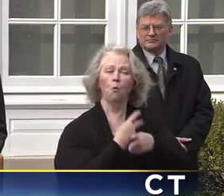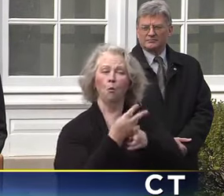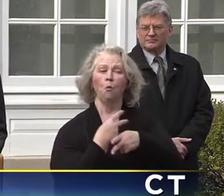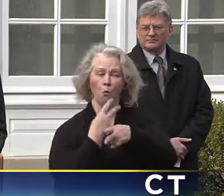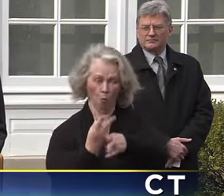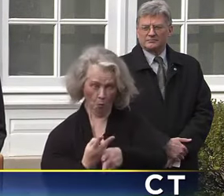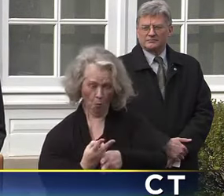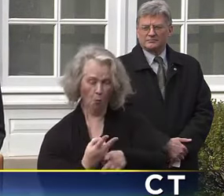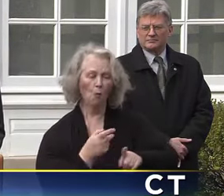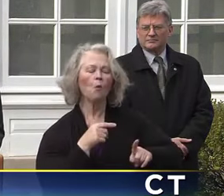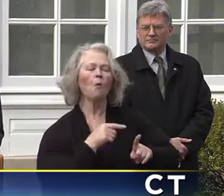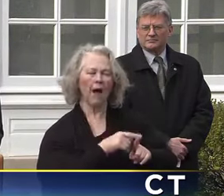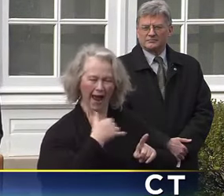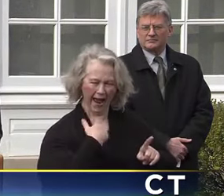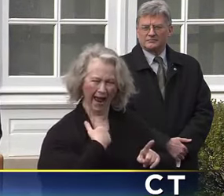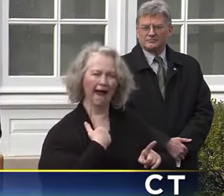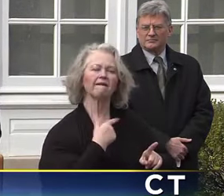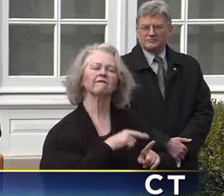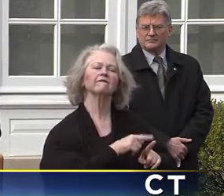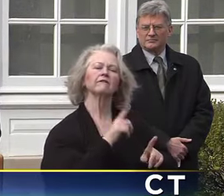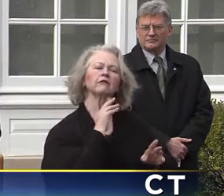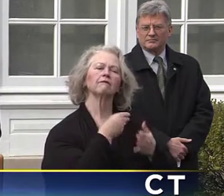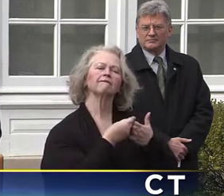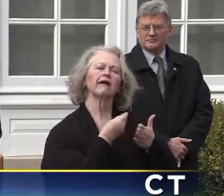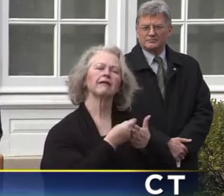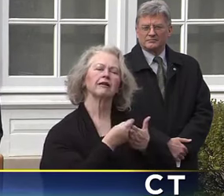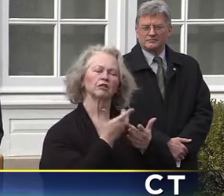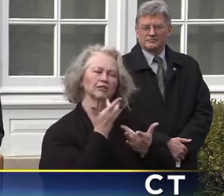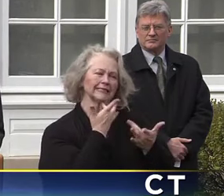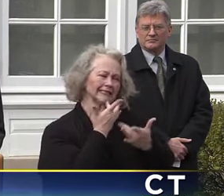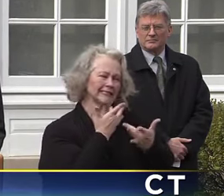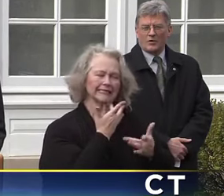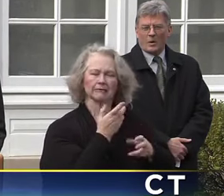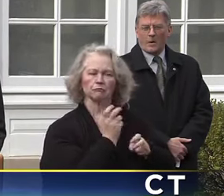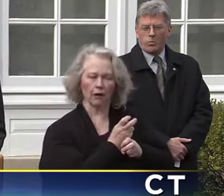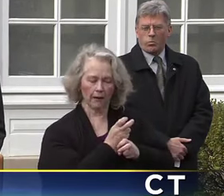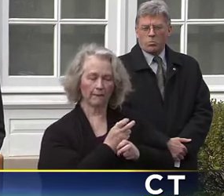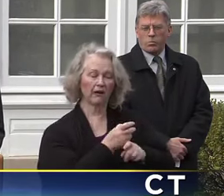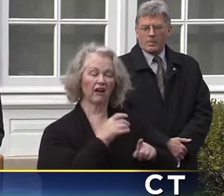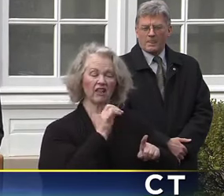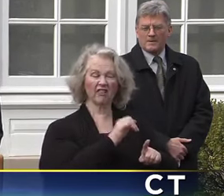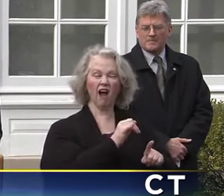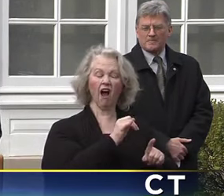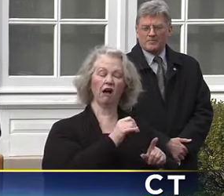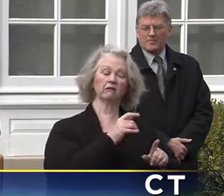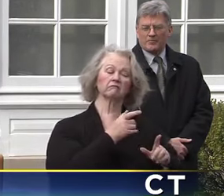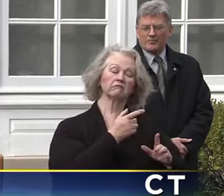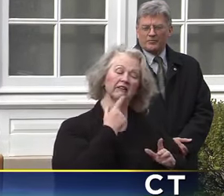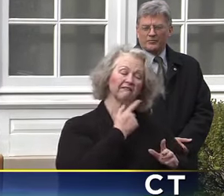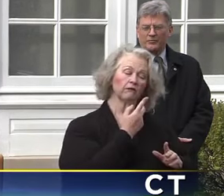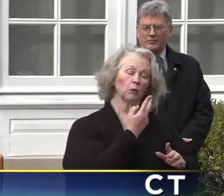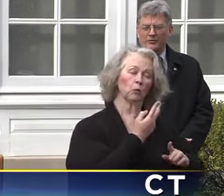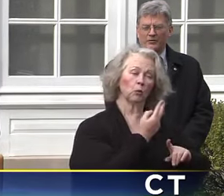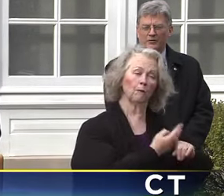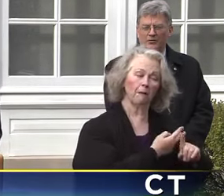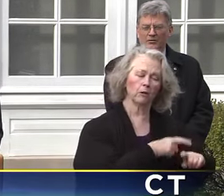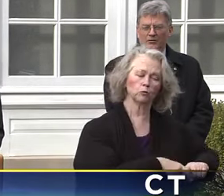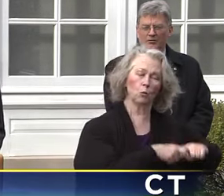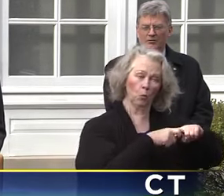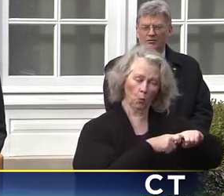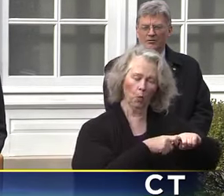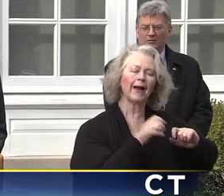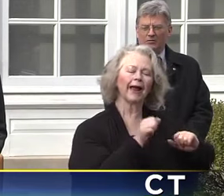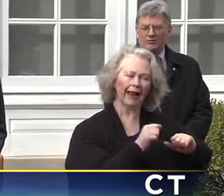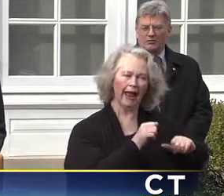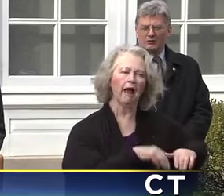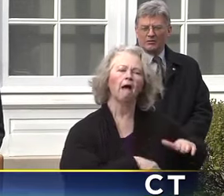has a financial hardship forbearance program, which is two months initially, but up to six months. So if you have a student loan from CHESLA, you should be